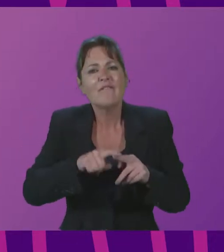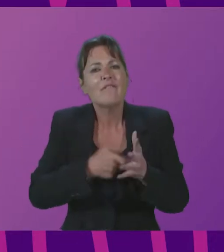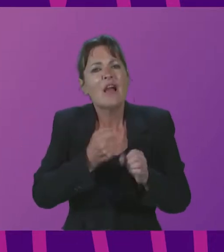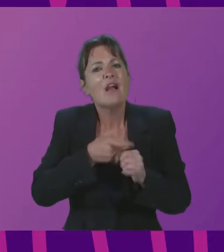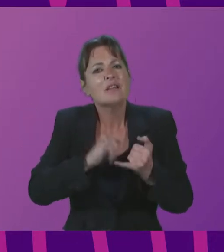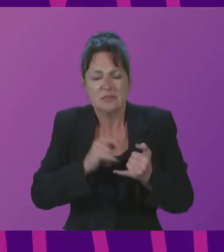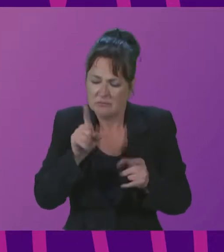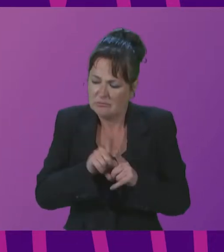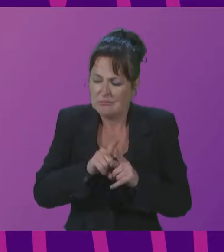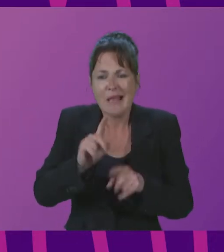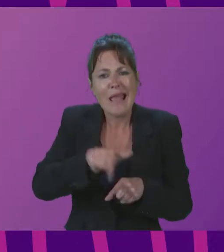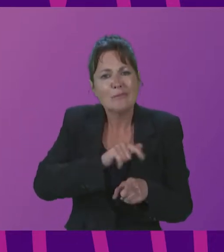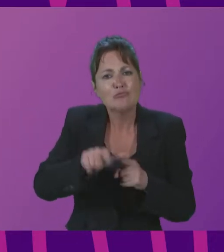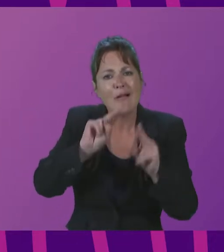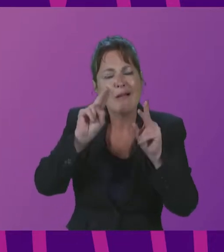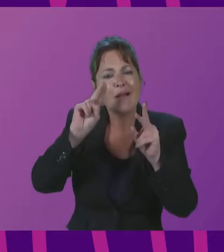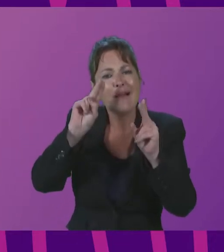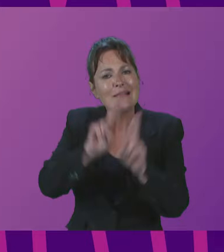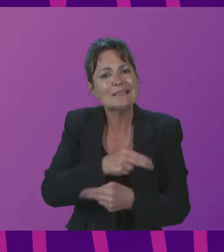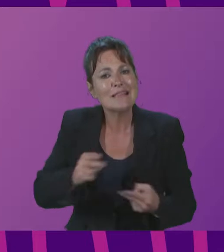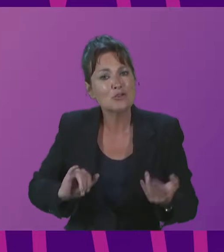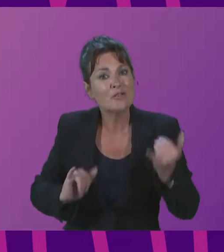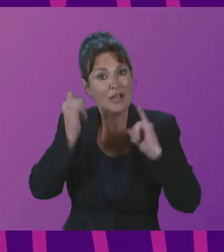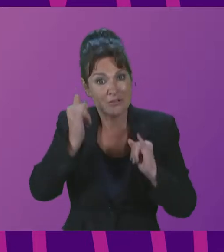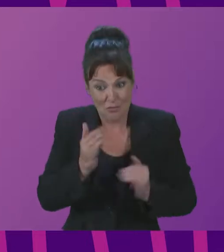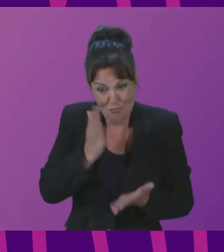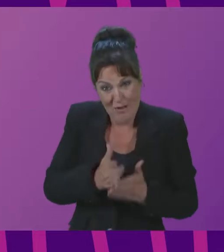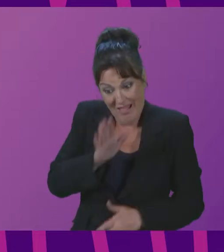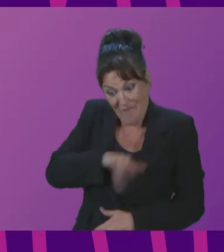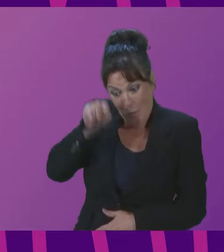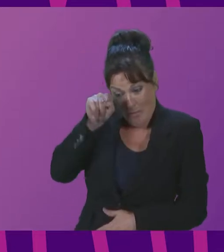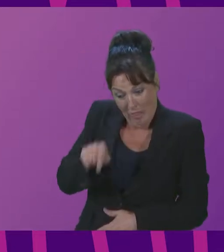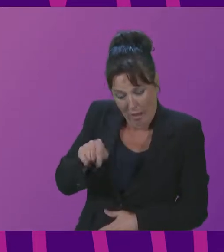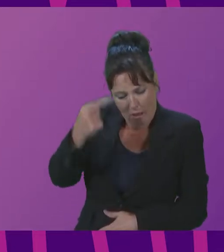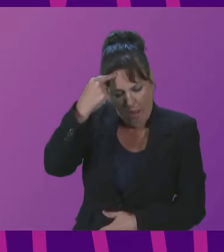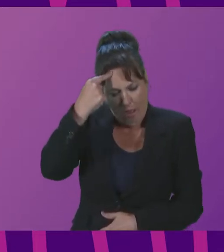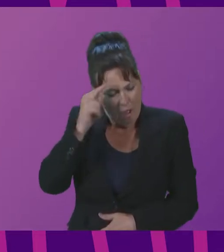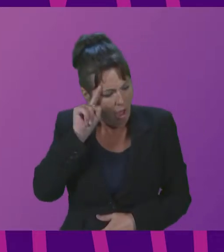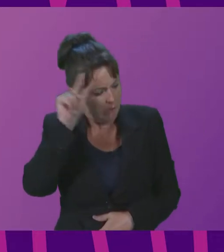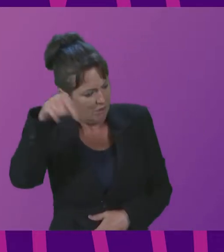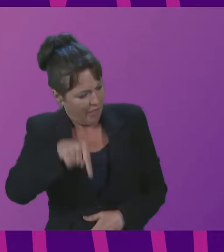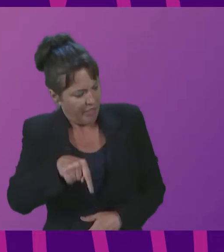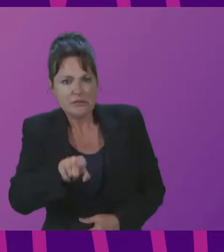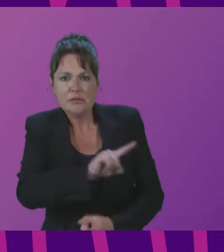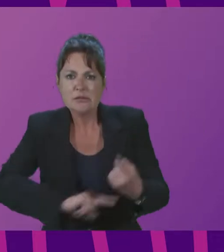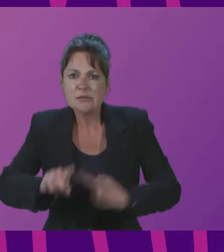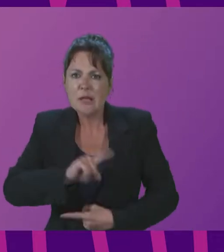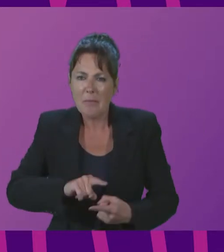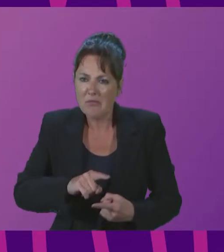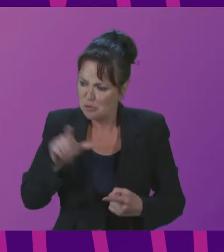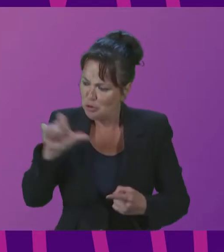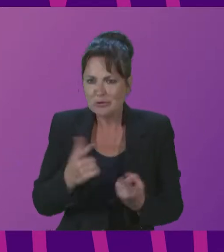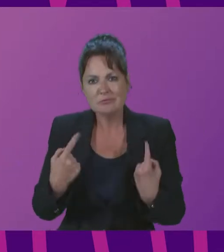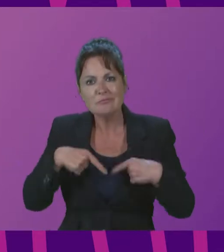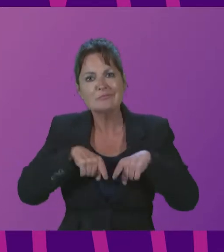from which the ideas for this summit emerged as a natural outcome of what the festival